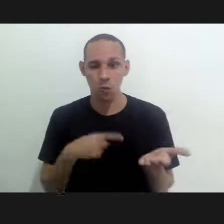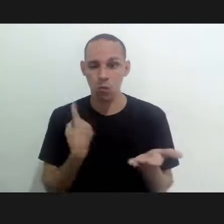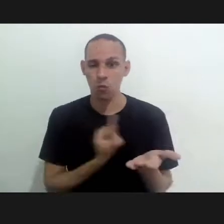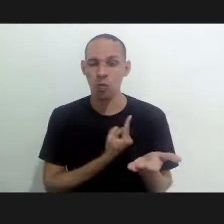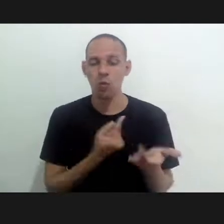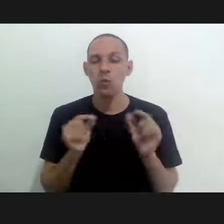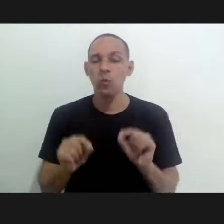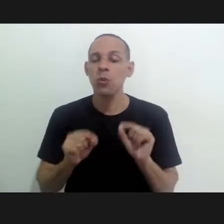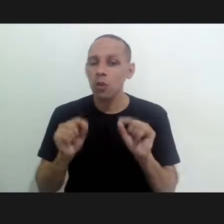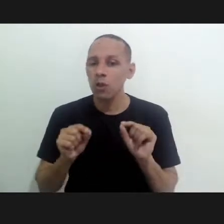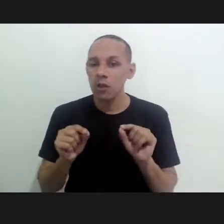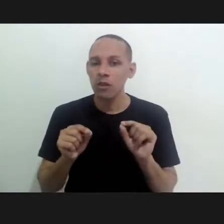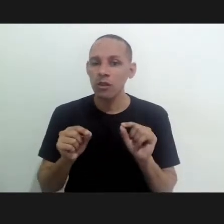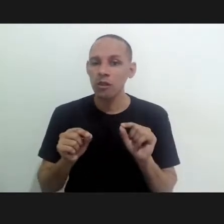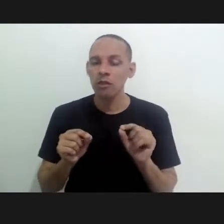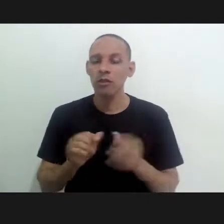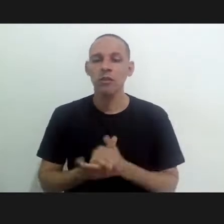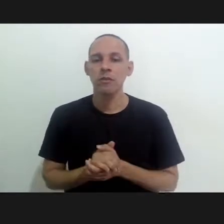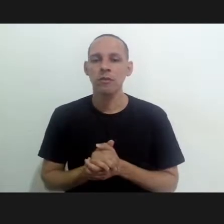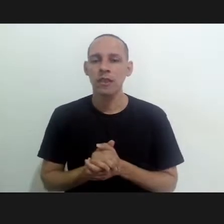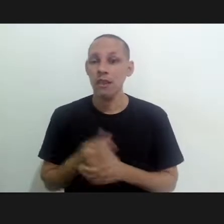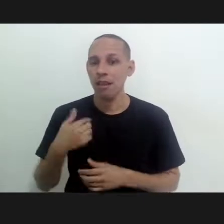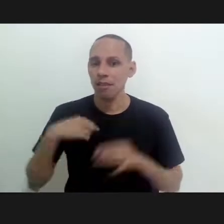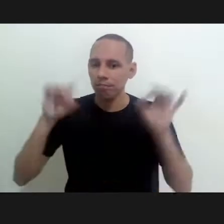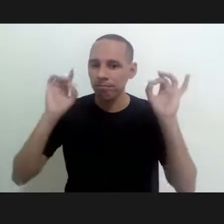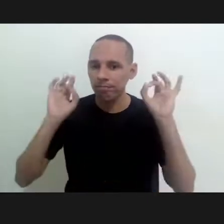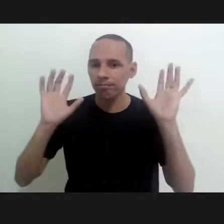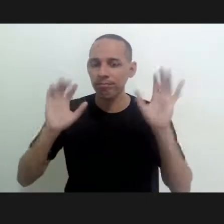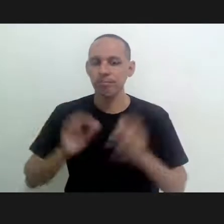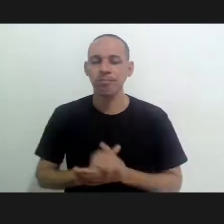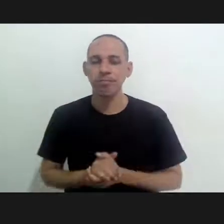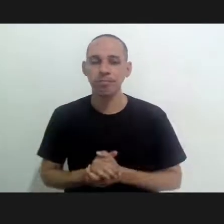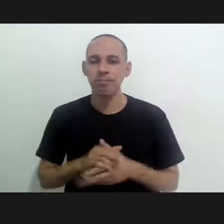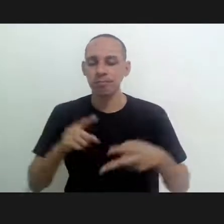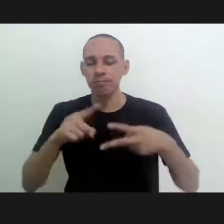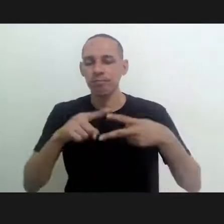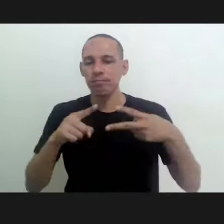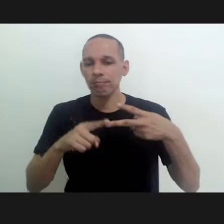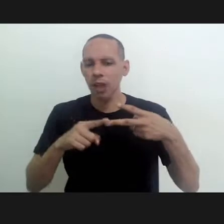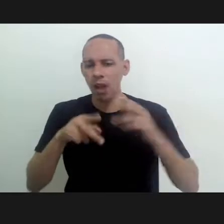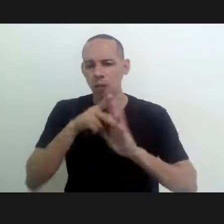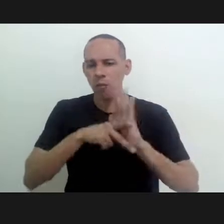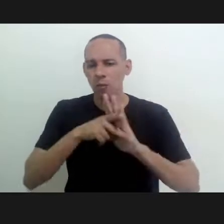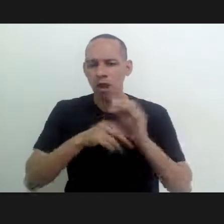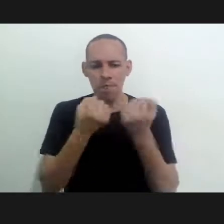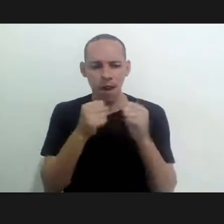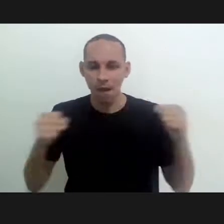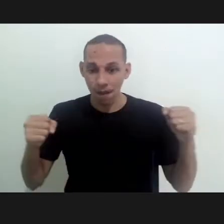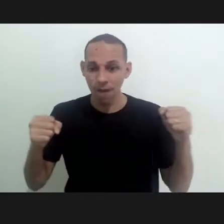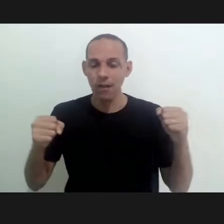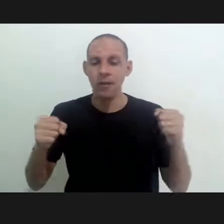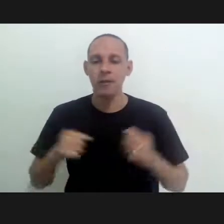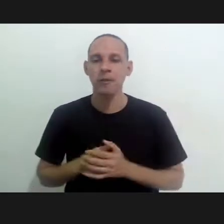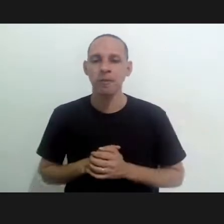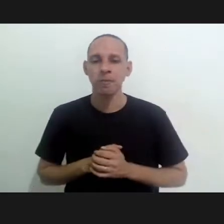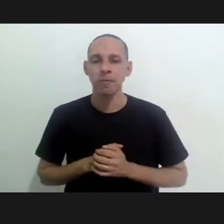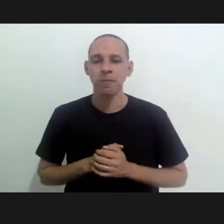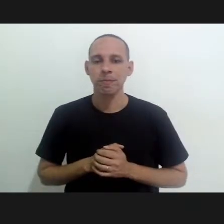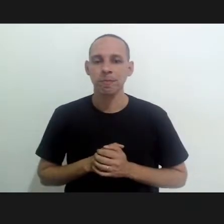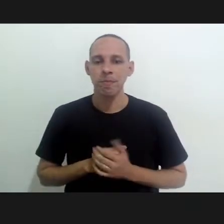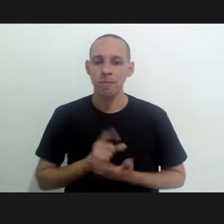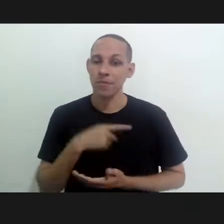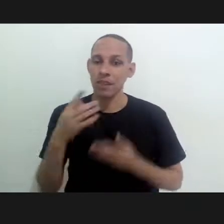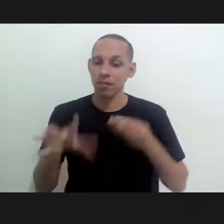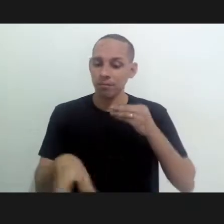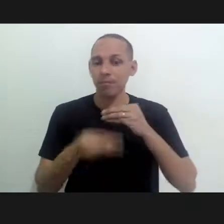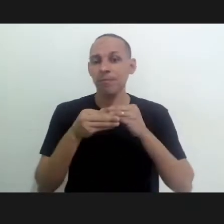today has this aspect and I'd like to highlight here two big projects which